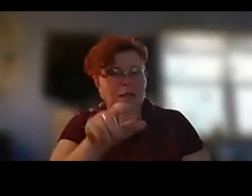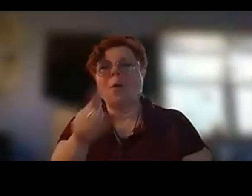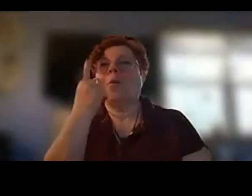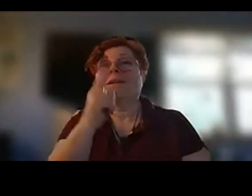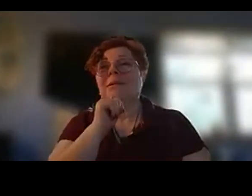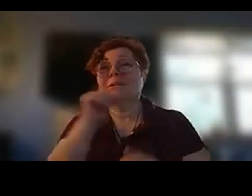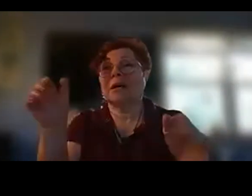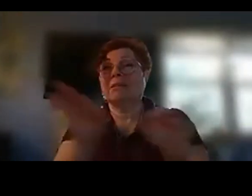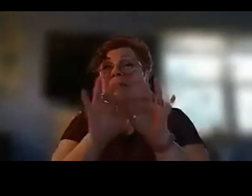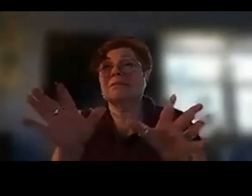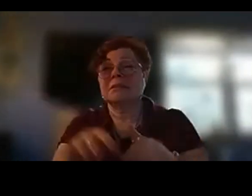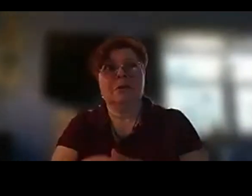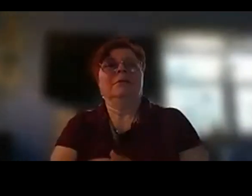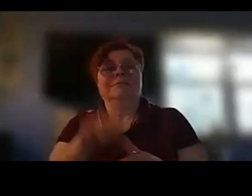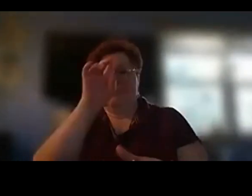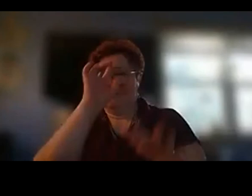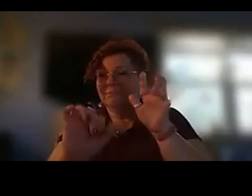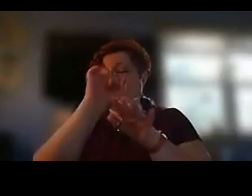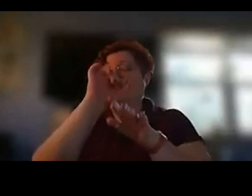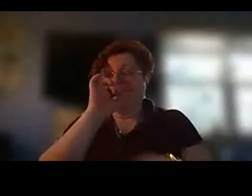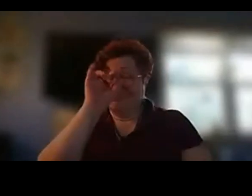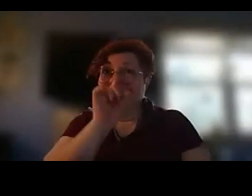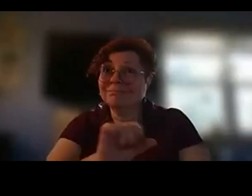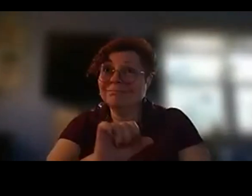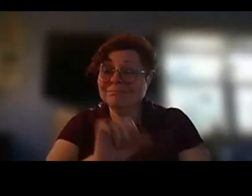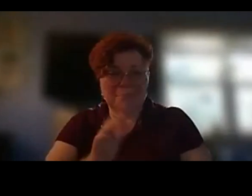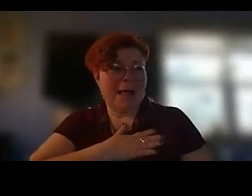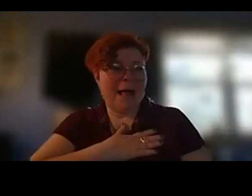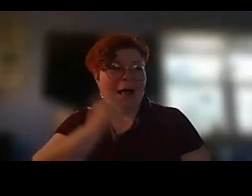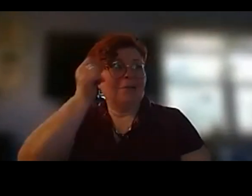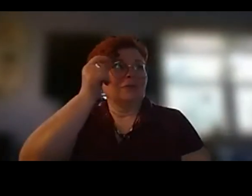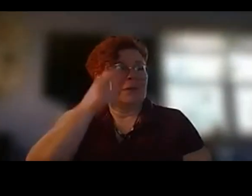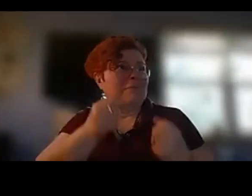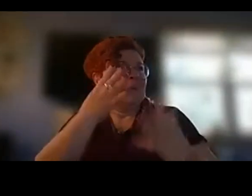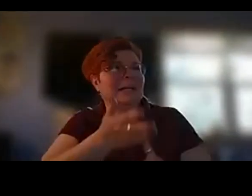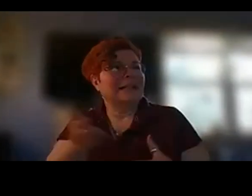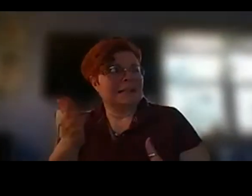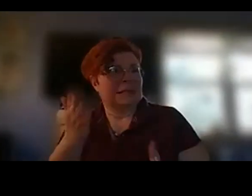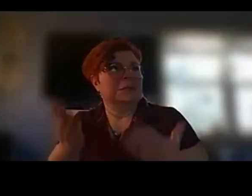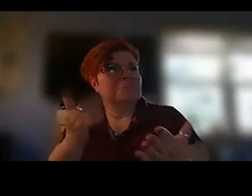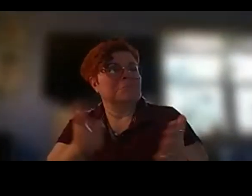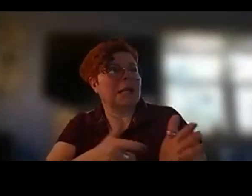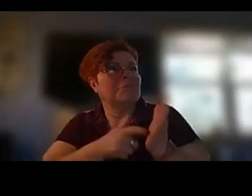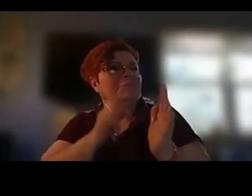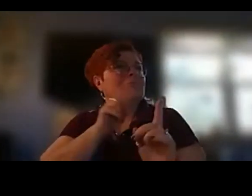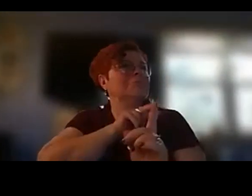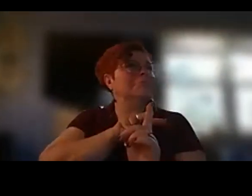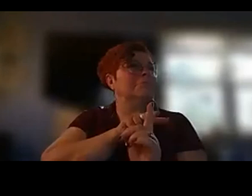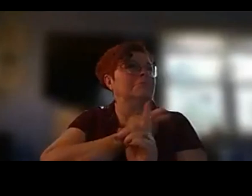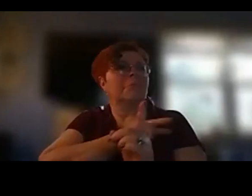it really spoke to me where my understandings of a lot of these things may take a different slant and where